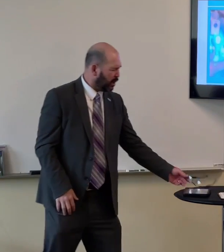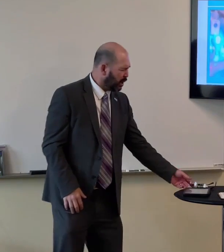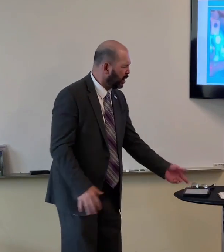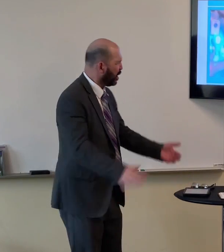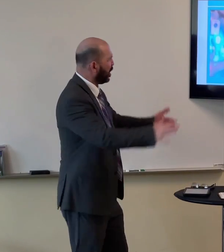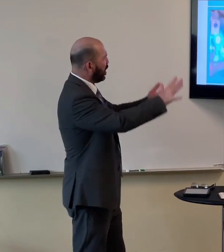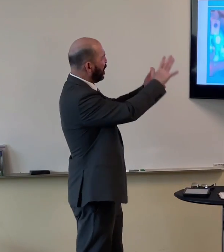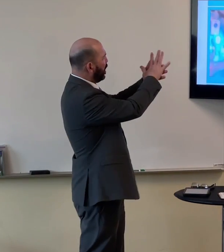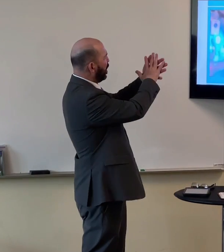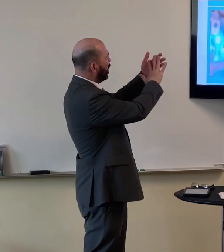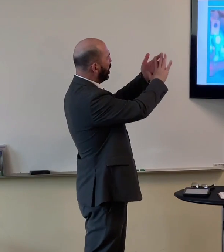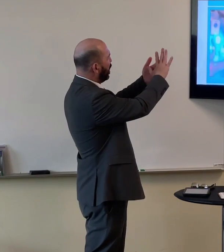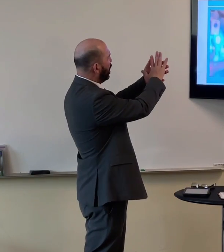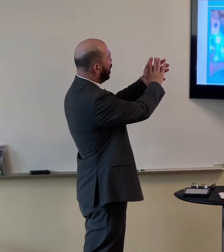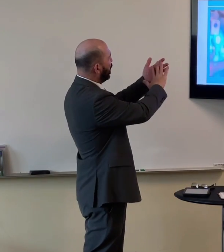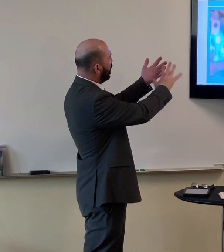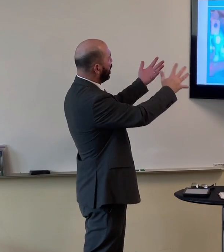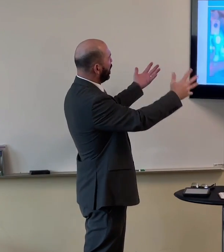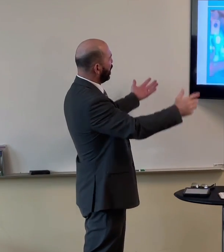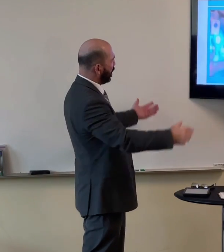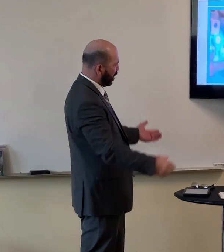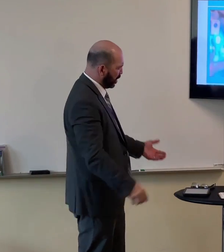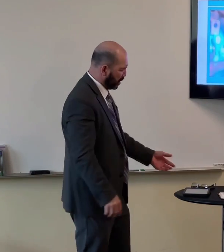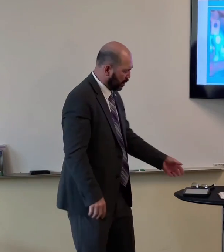and you say, wow, that's all out of focus.